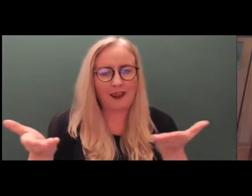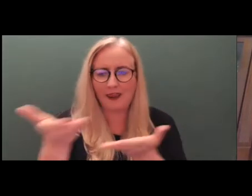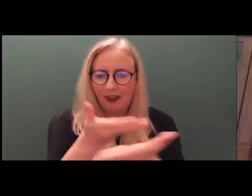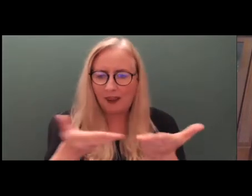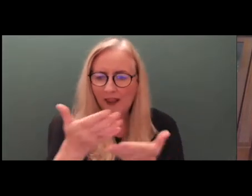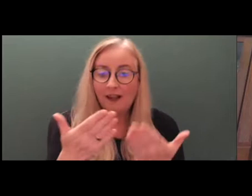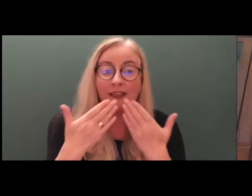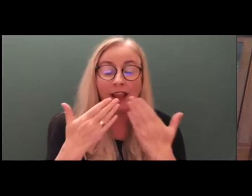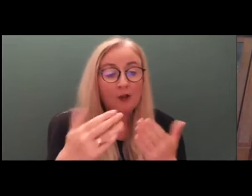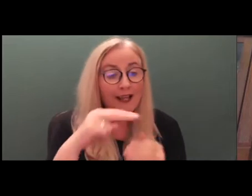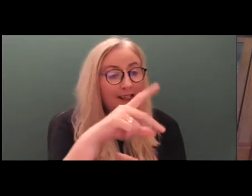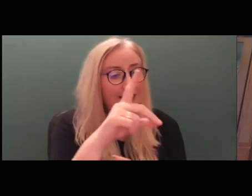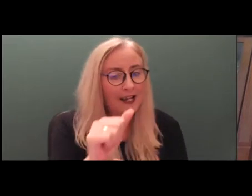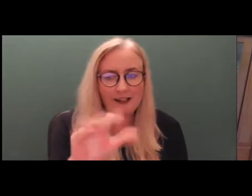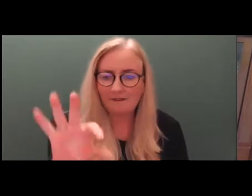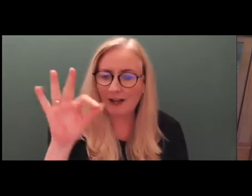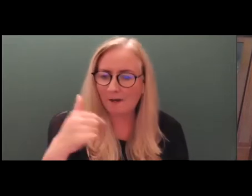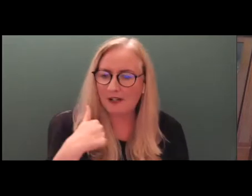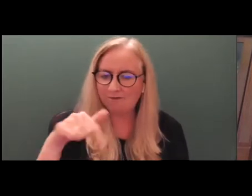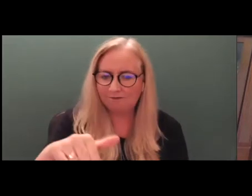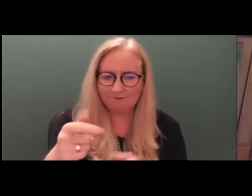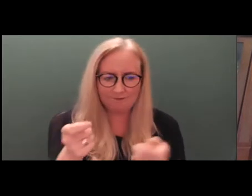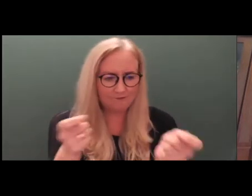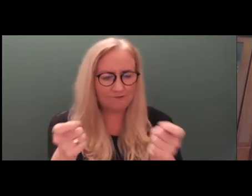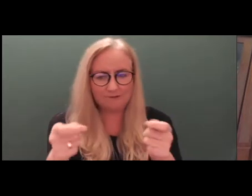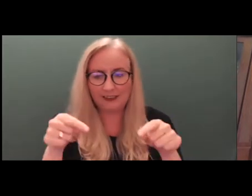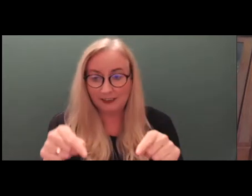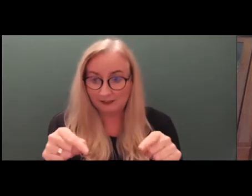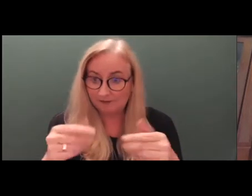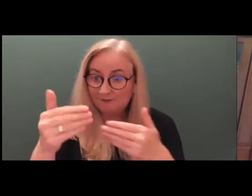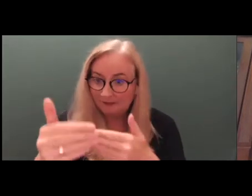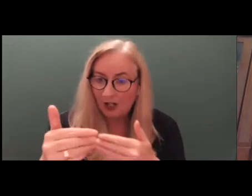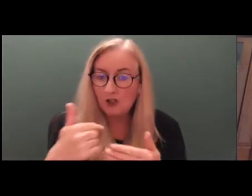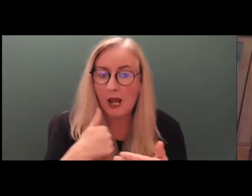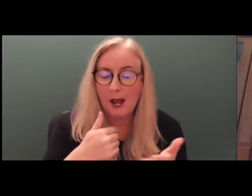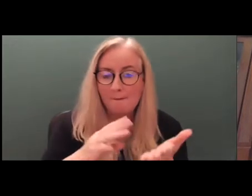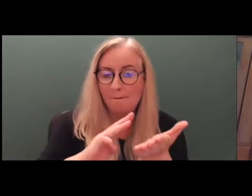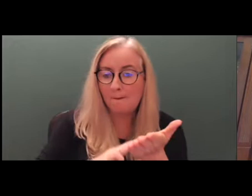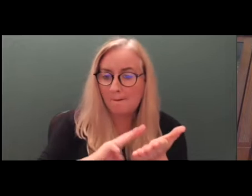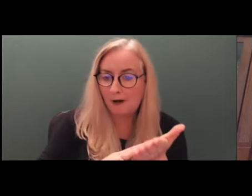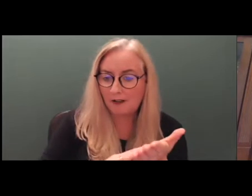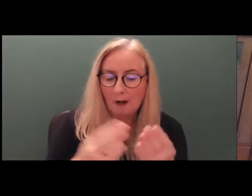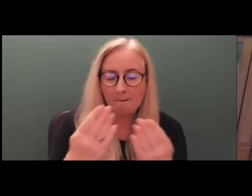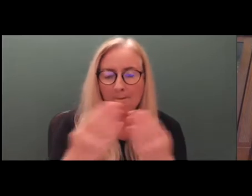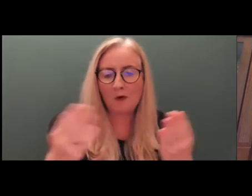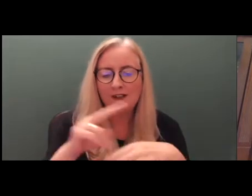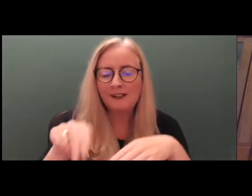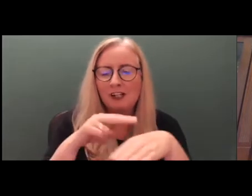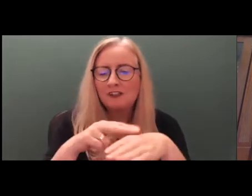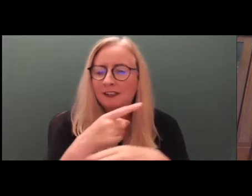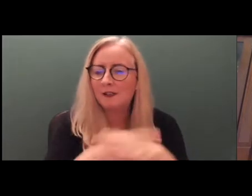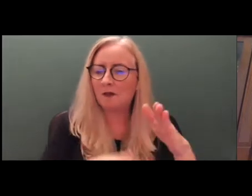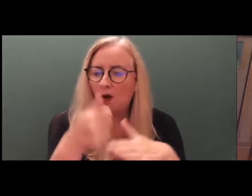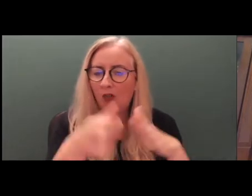to the NDA for inviting me to chair the session. As Aideen said, I've been a member of the board of the National Disability Authority